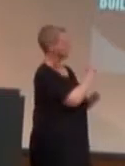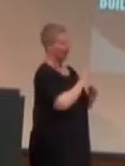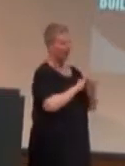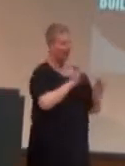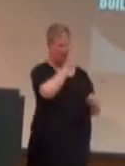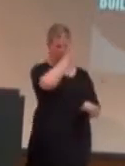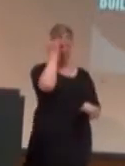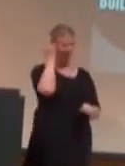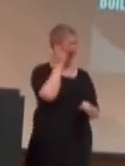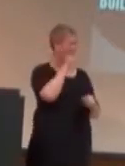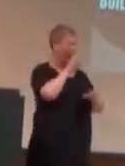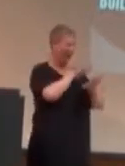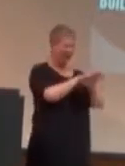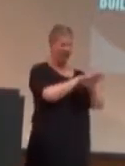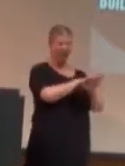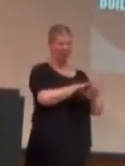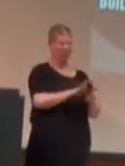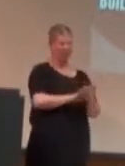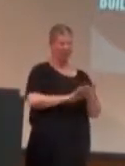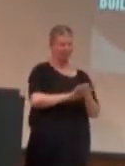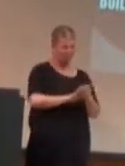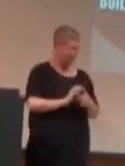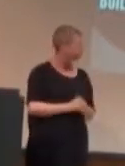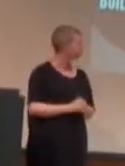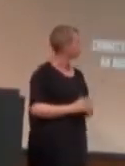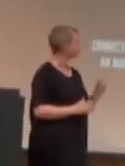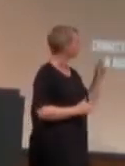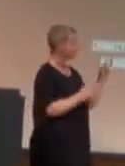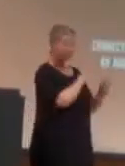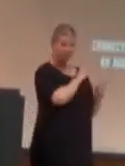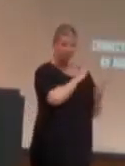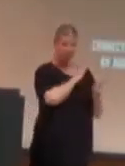Perfect. So, next. Audience interaction. Building a community.